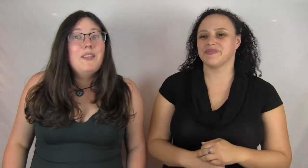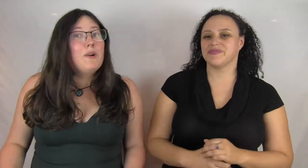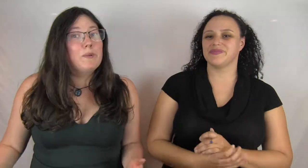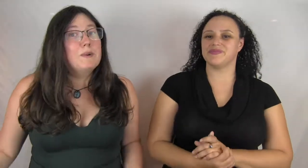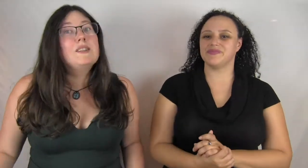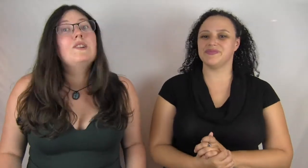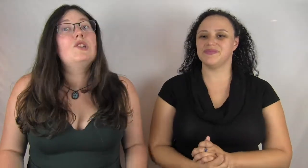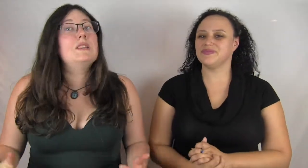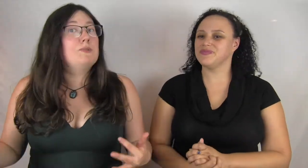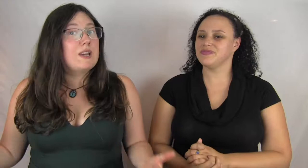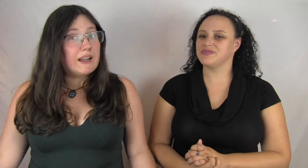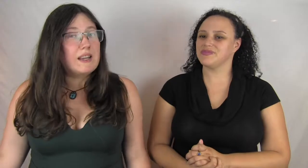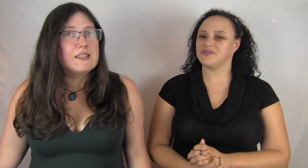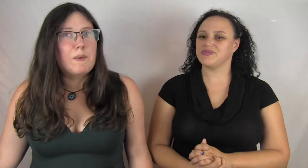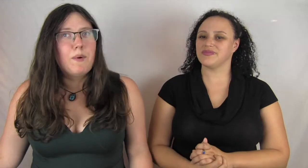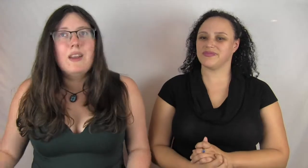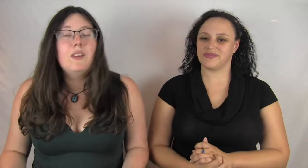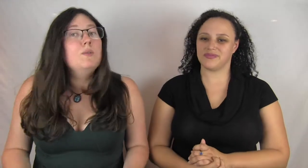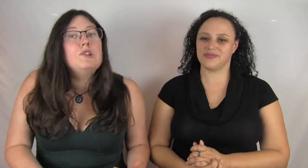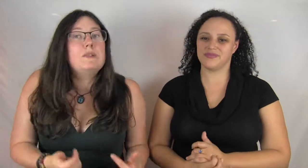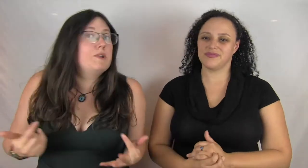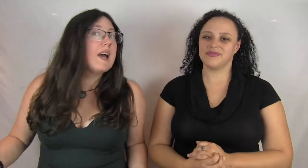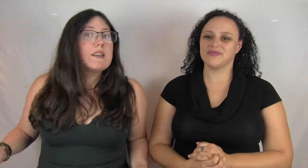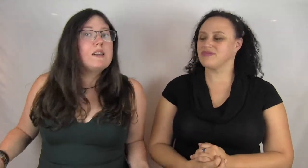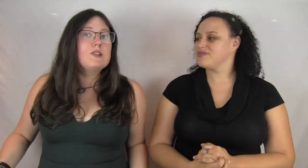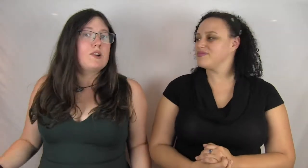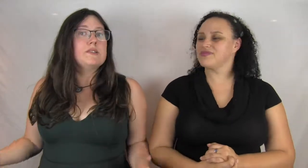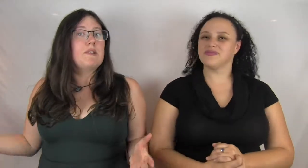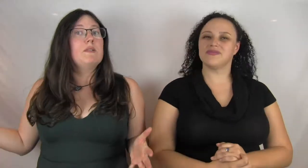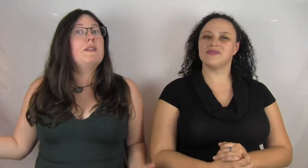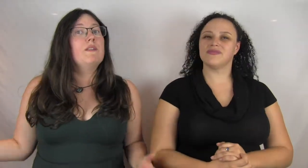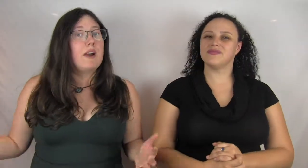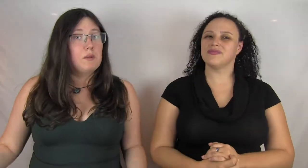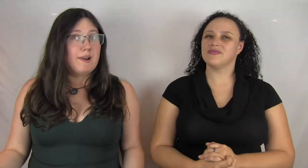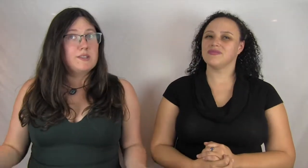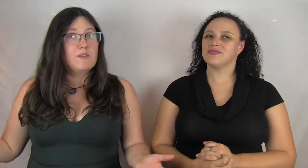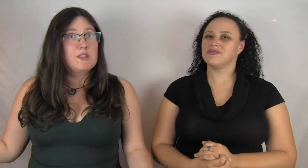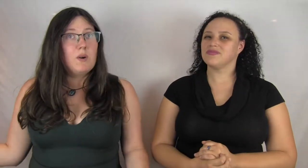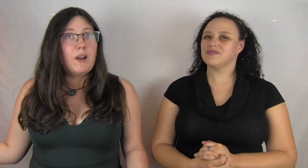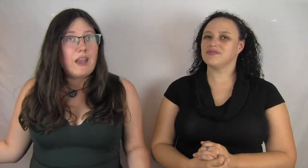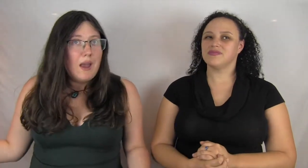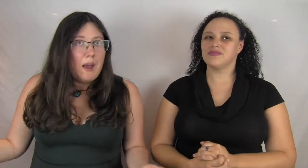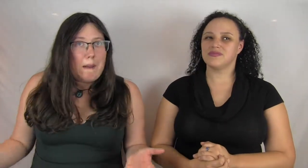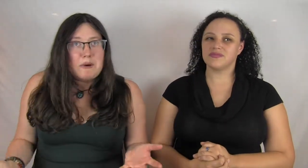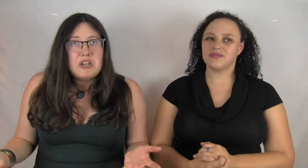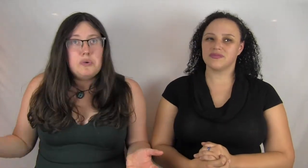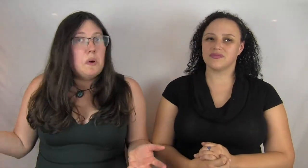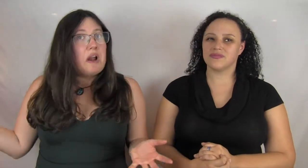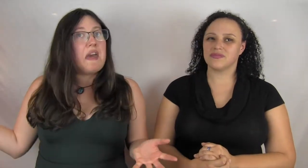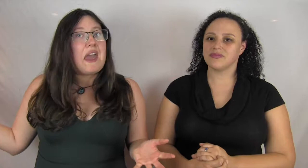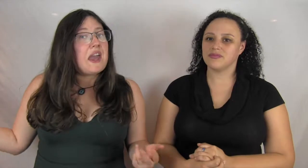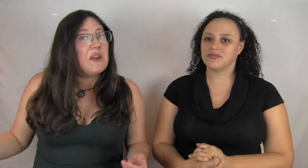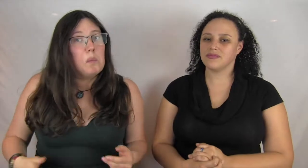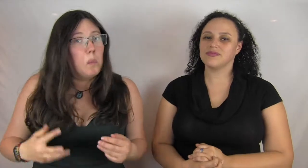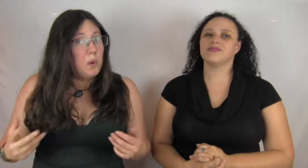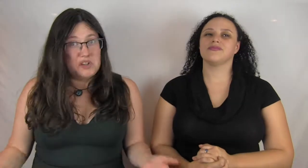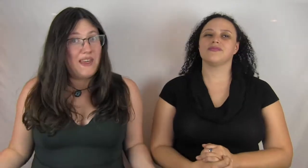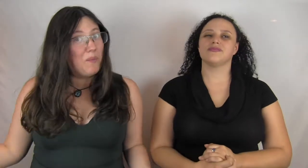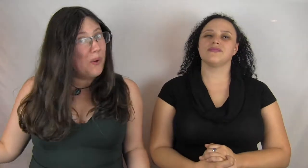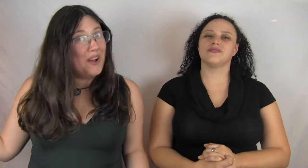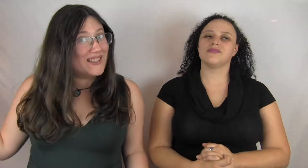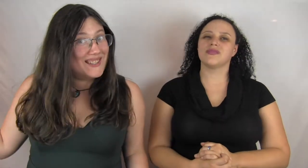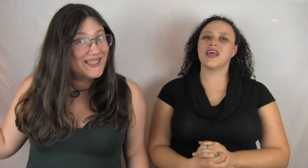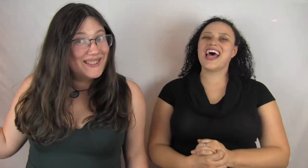But there are rumors that she's protecting someone, and who she's protecting turns out to be the final boss of the story. But who are they, and